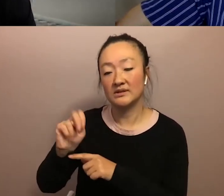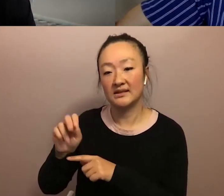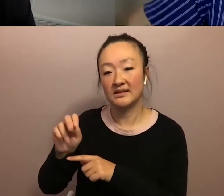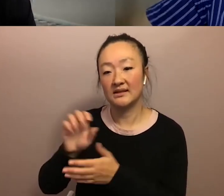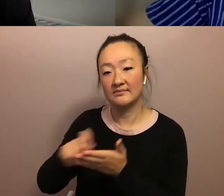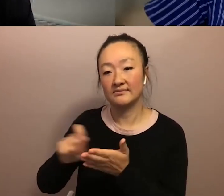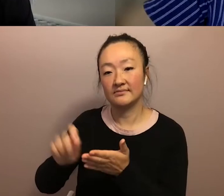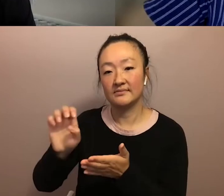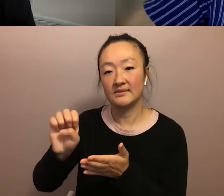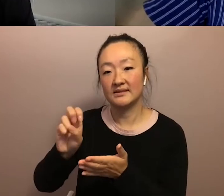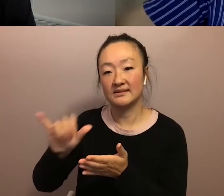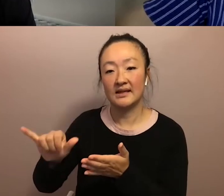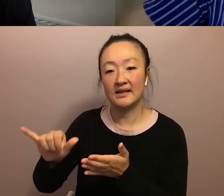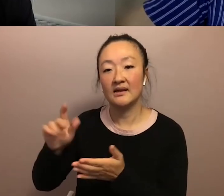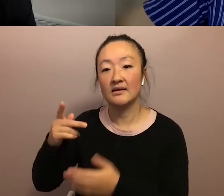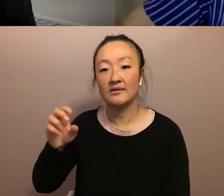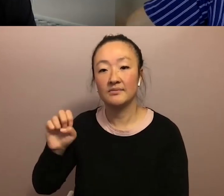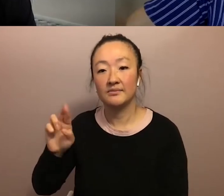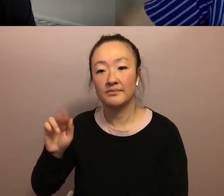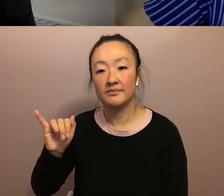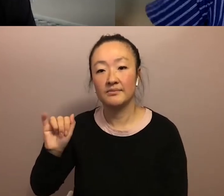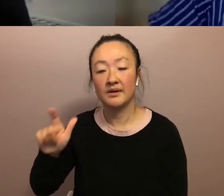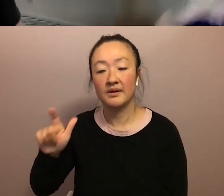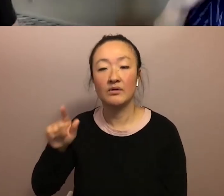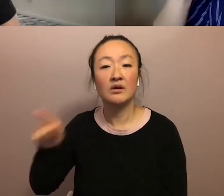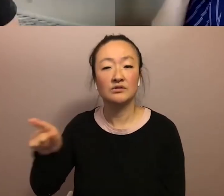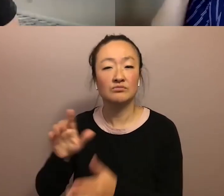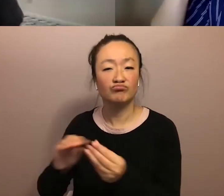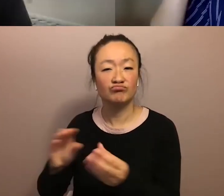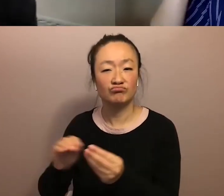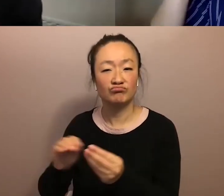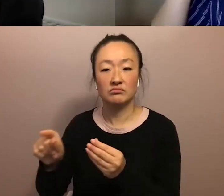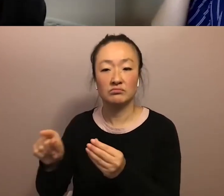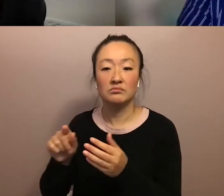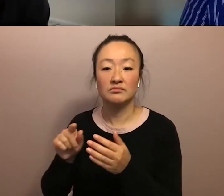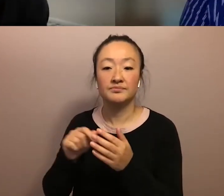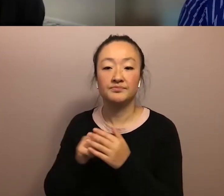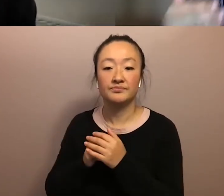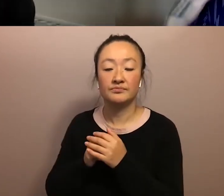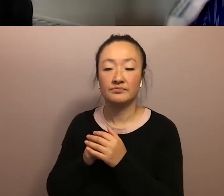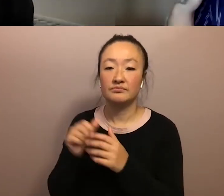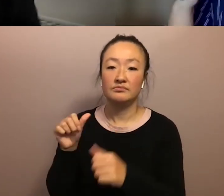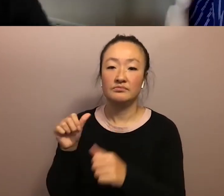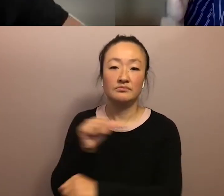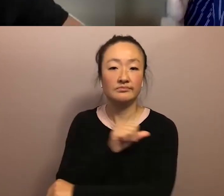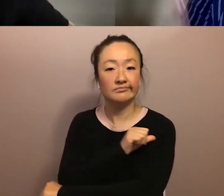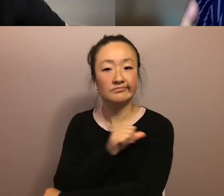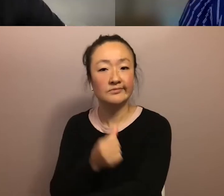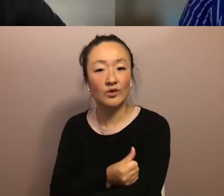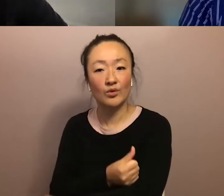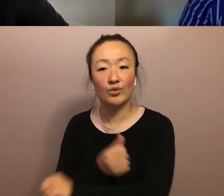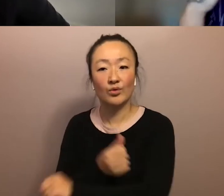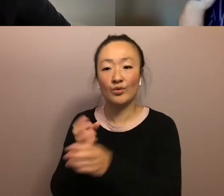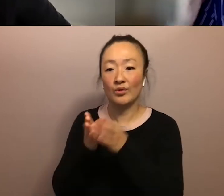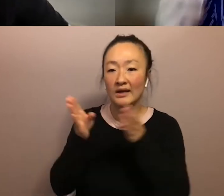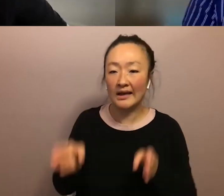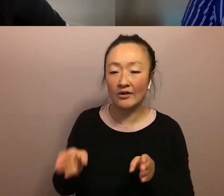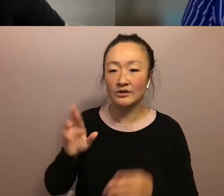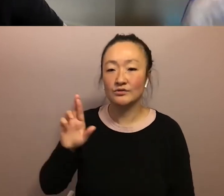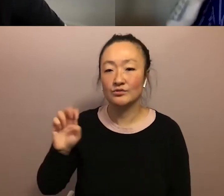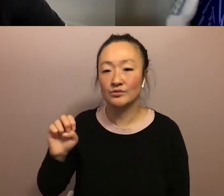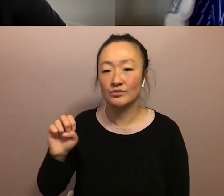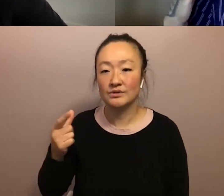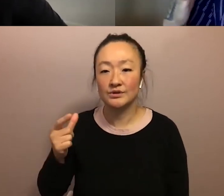so much about how, um, you know, like authoritarians, like regimes,